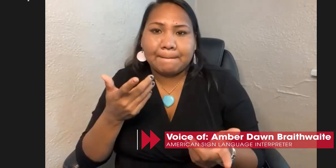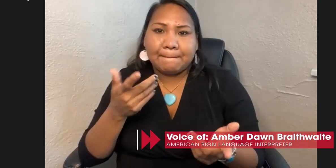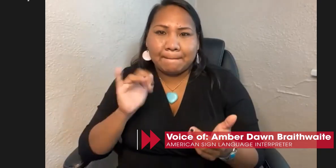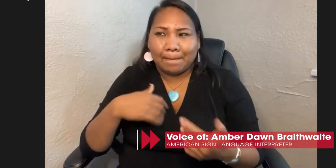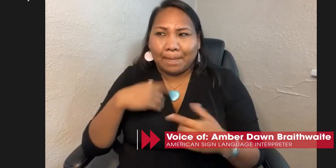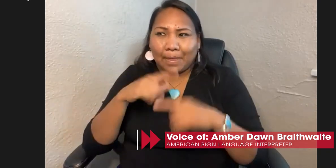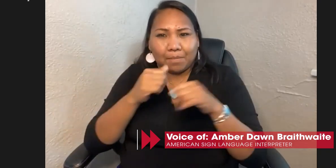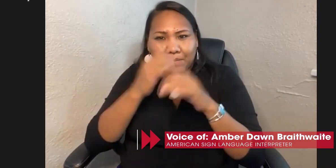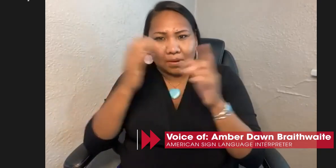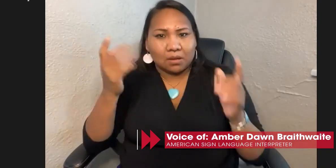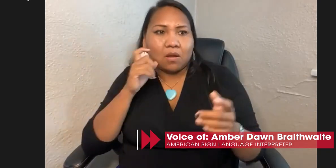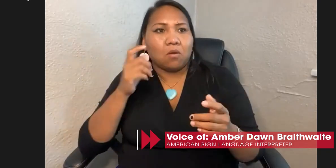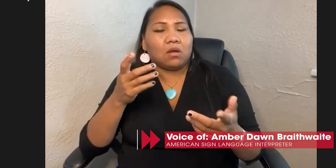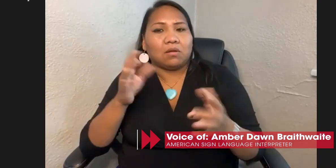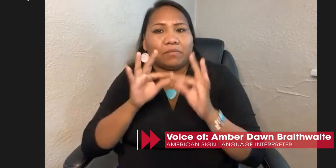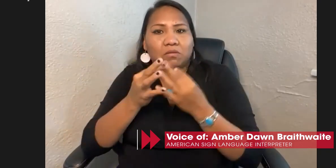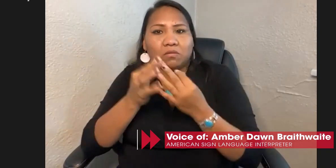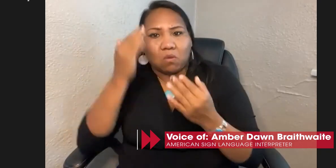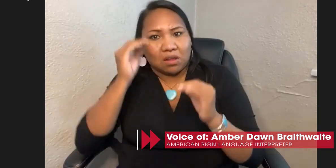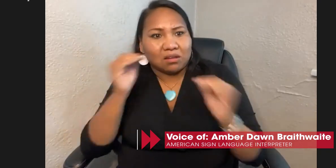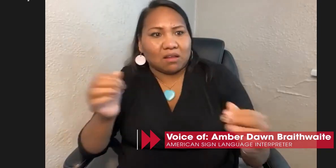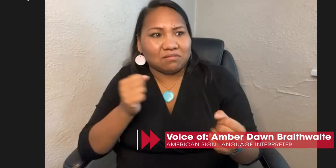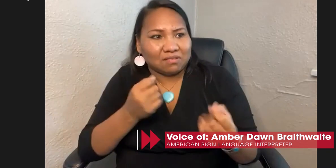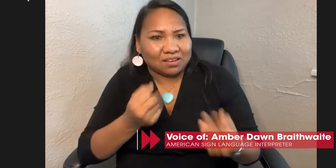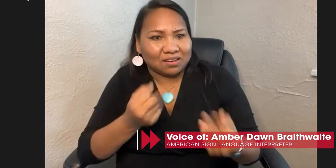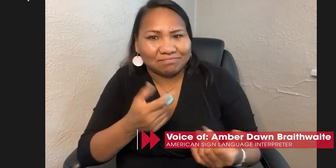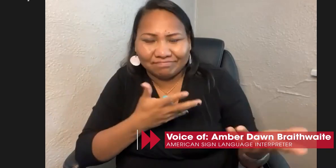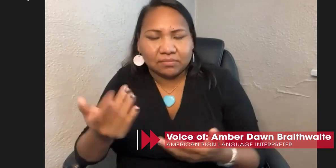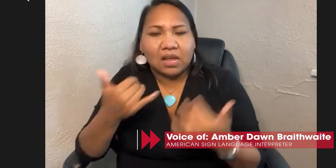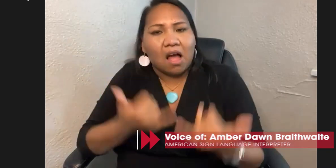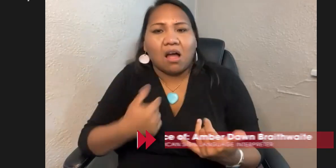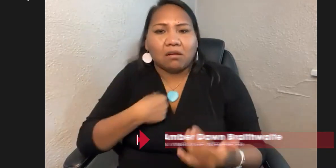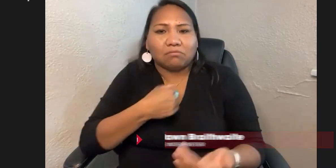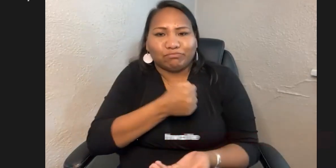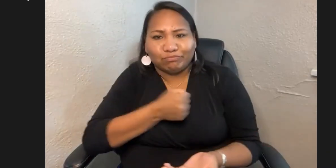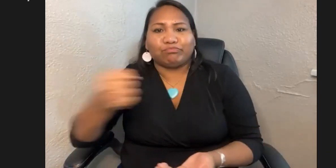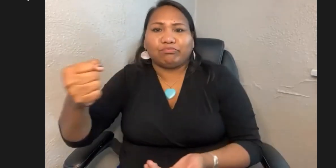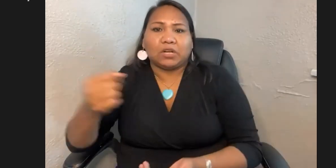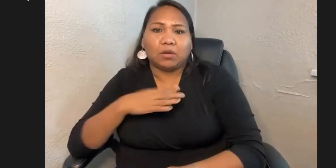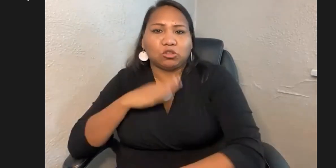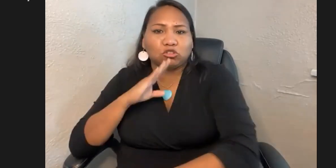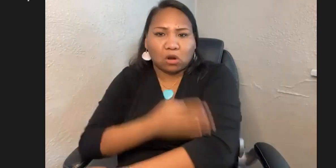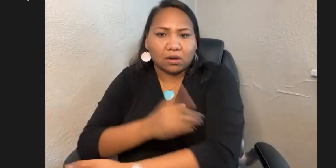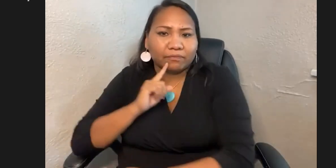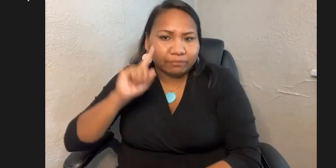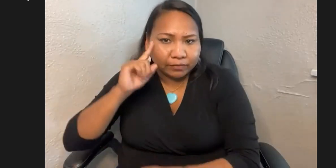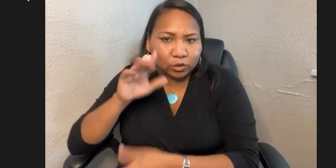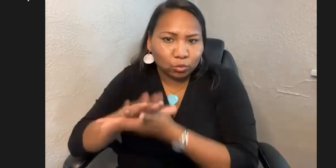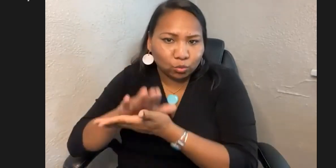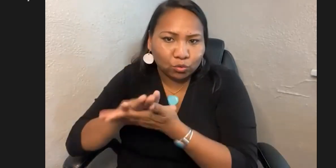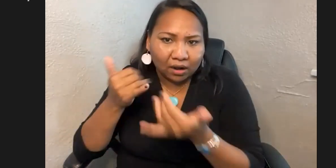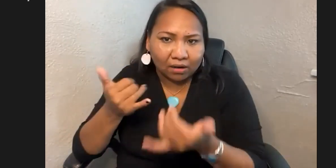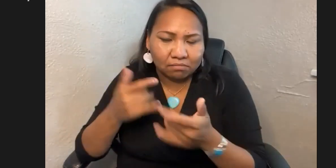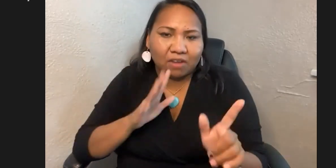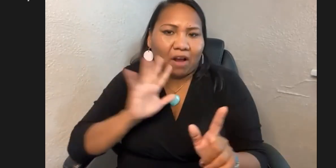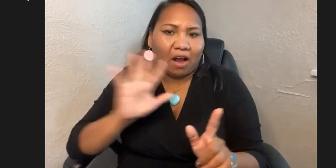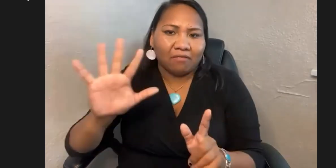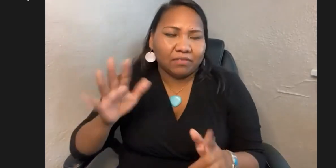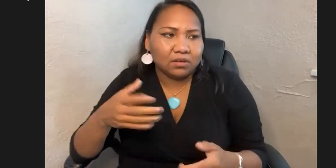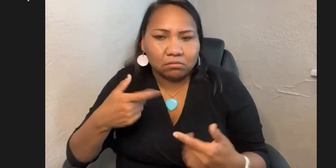a deaf daughter and I can't imagine her being a part of the family that doesn't sign.